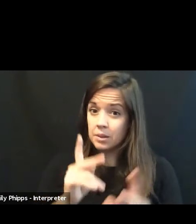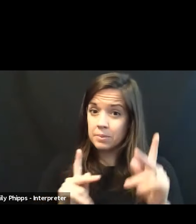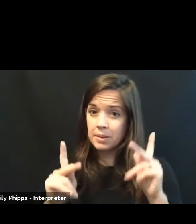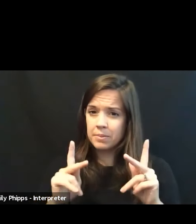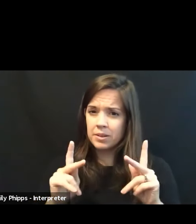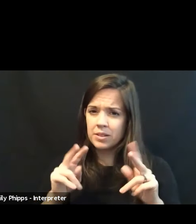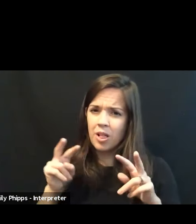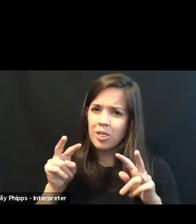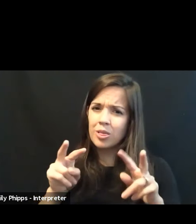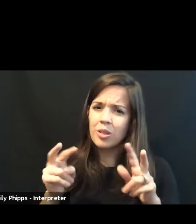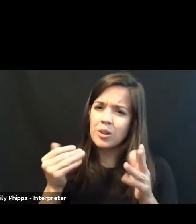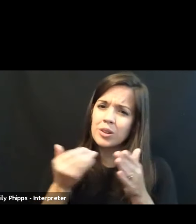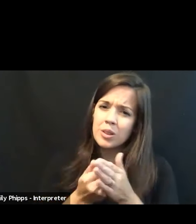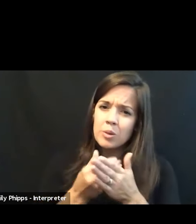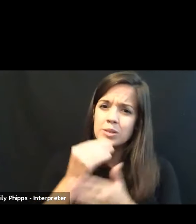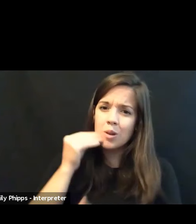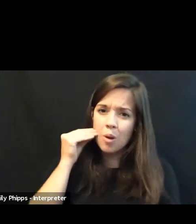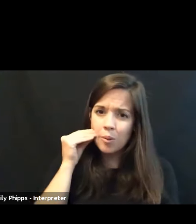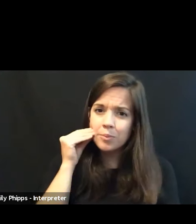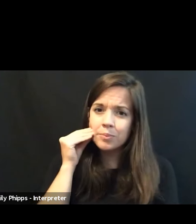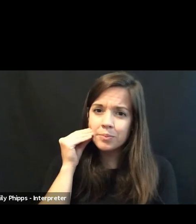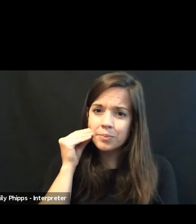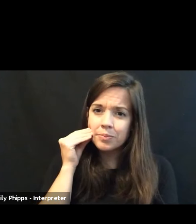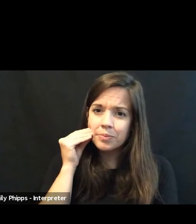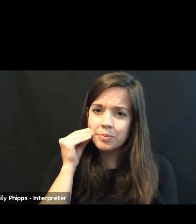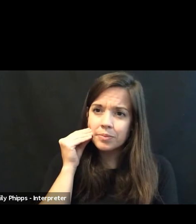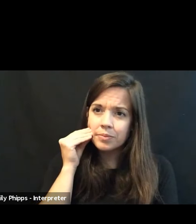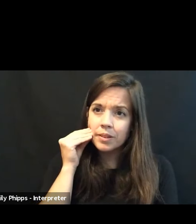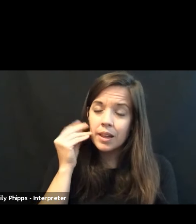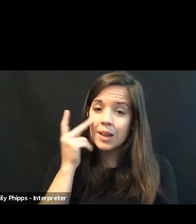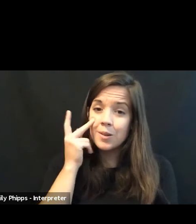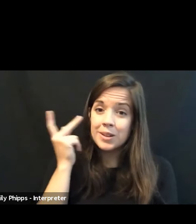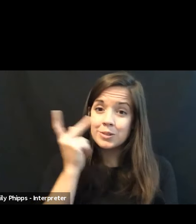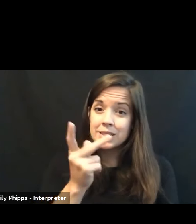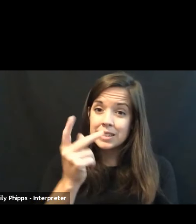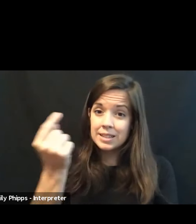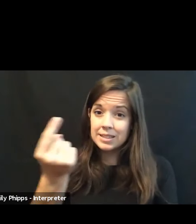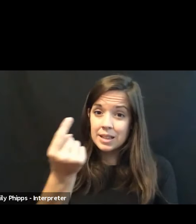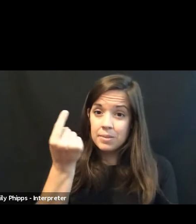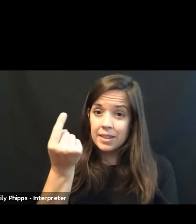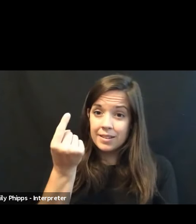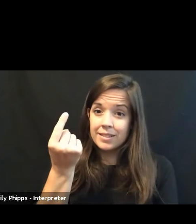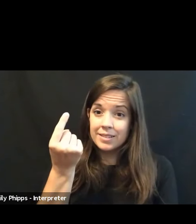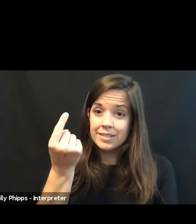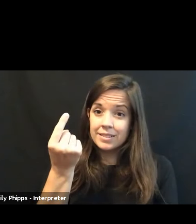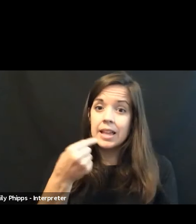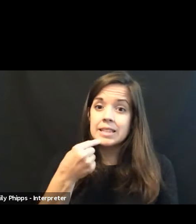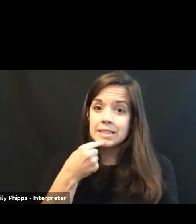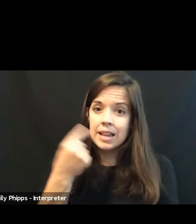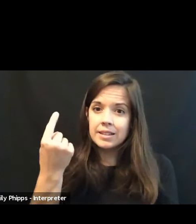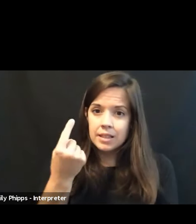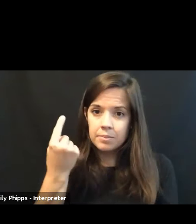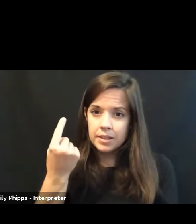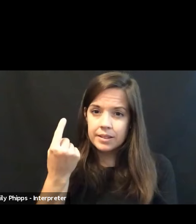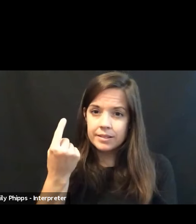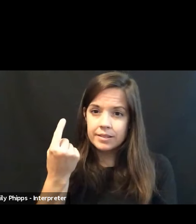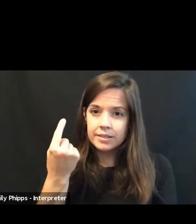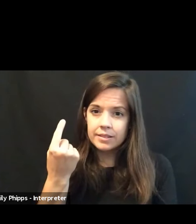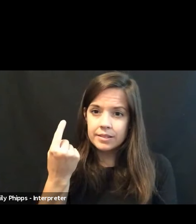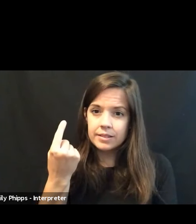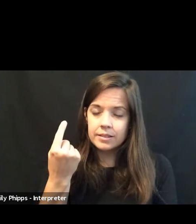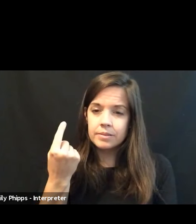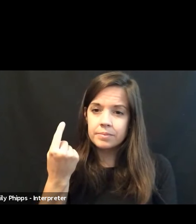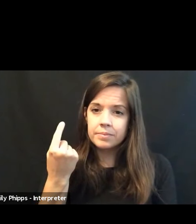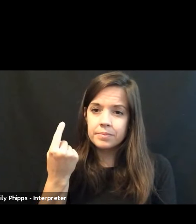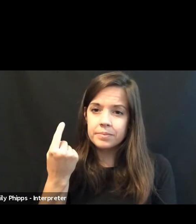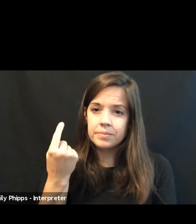close to home. And then when you see something, say something that you, we,